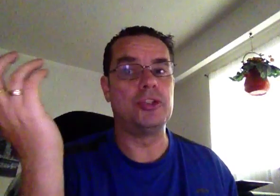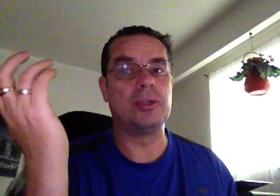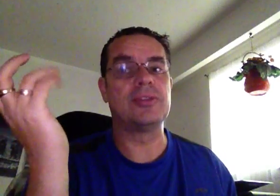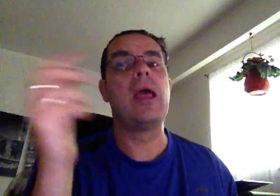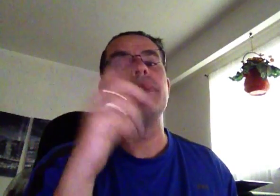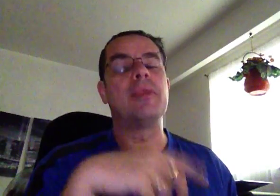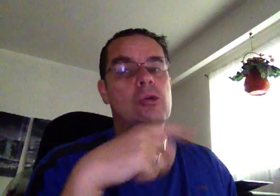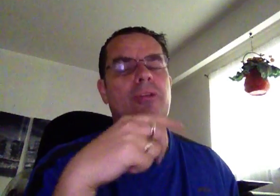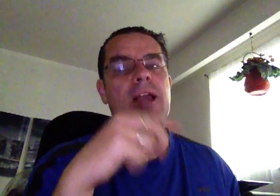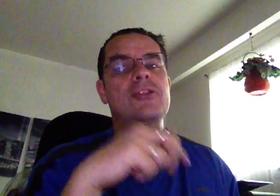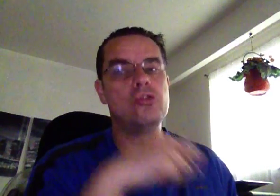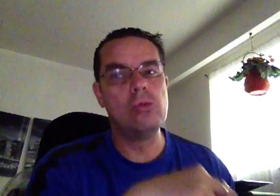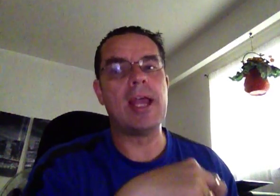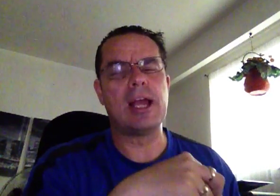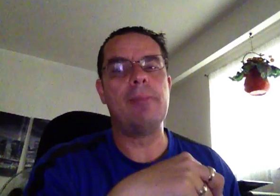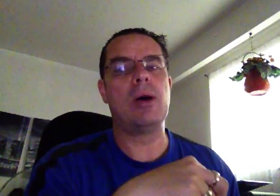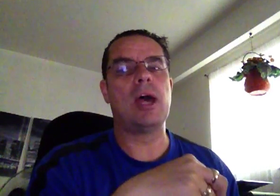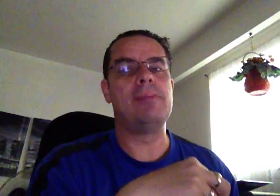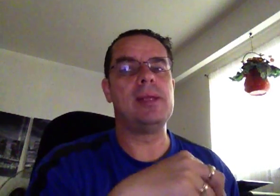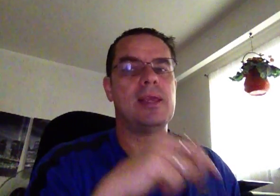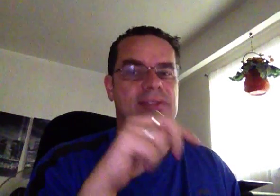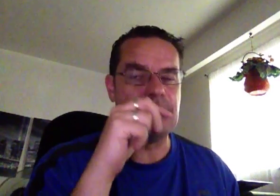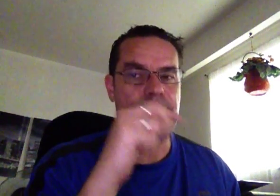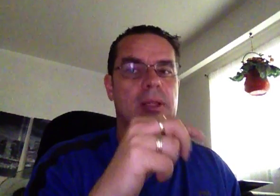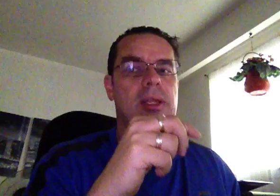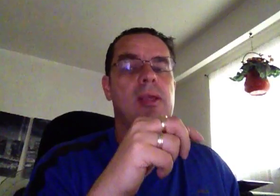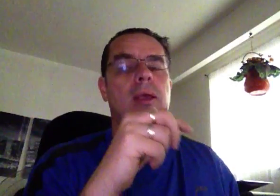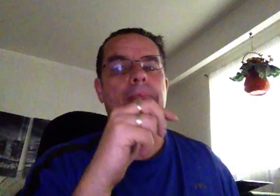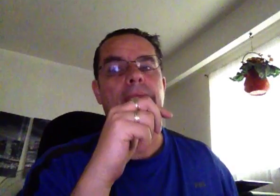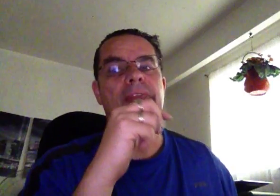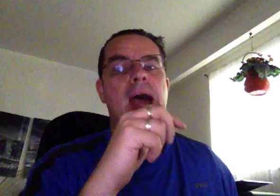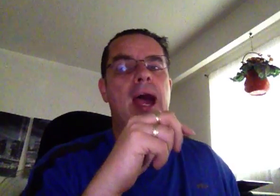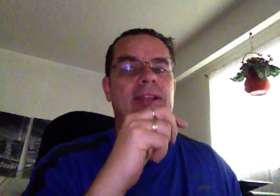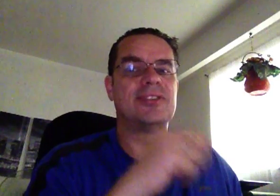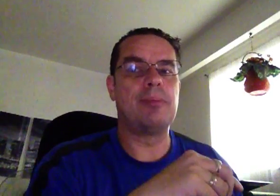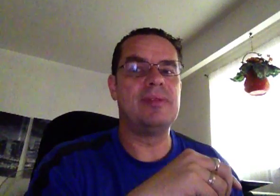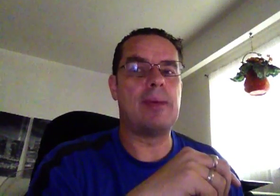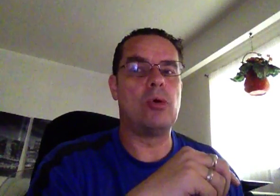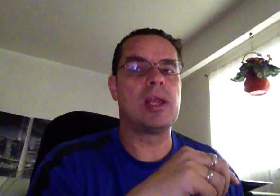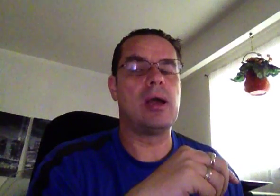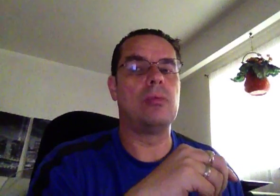choice. Now, the cool thing I do like about IB is the ability that I can set up a demo account